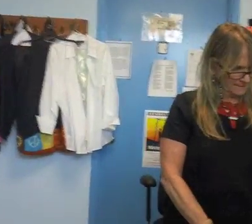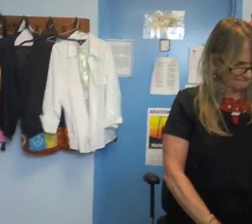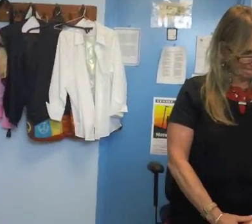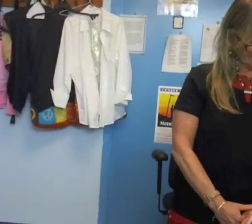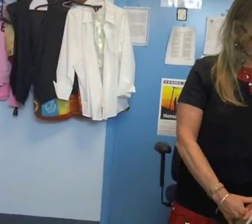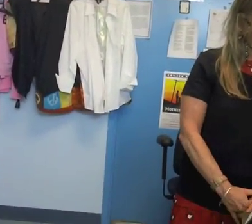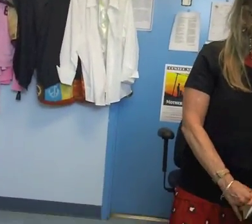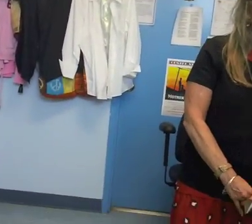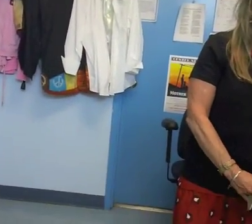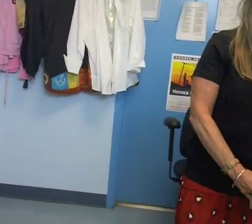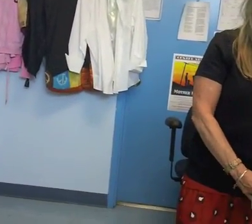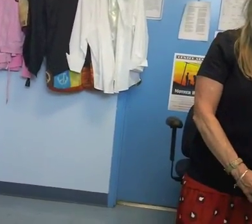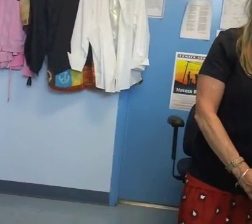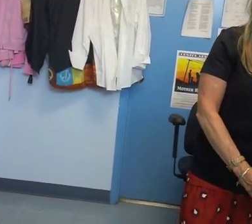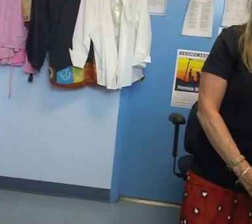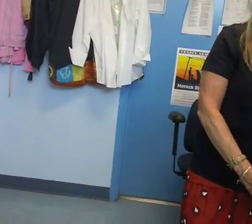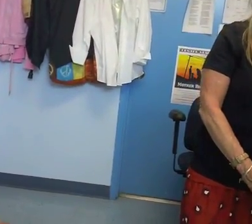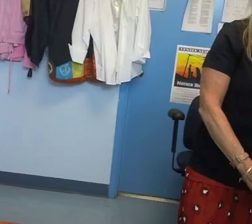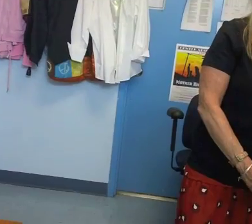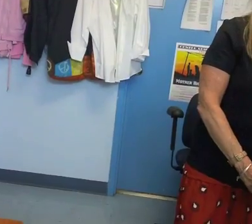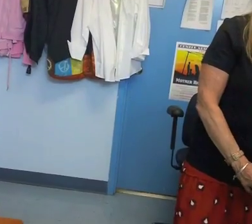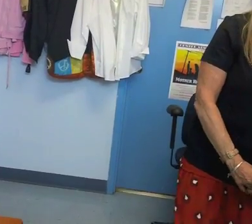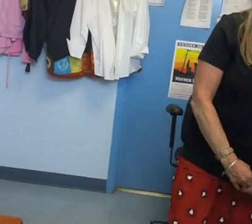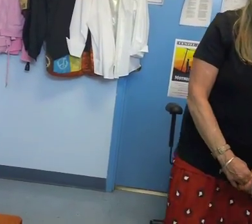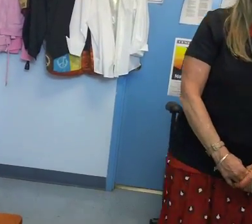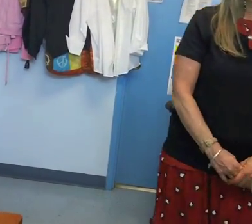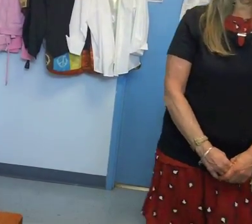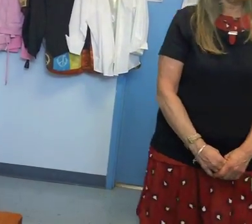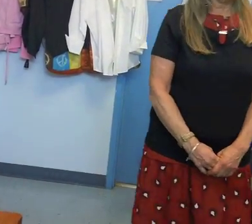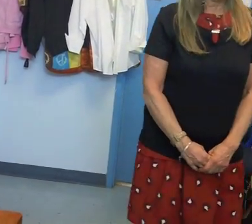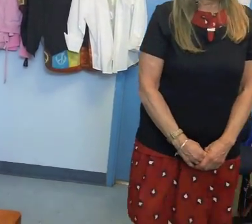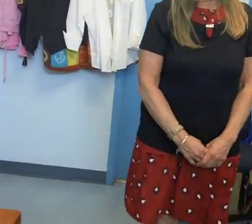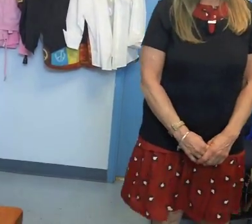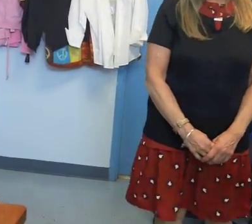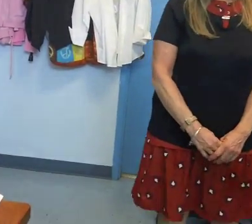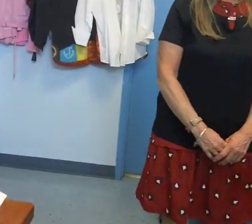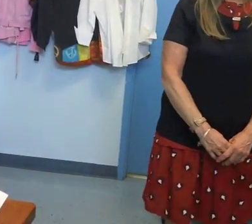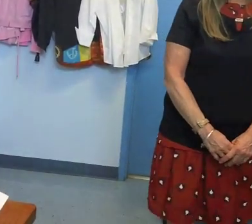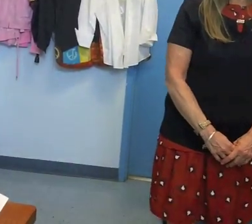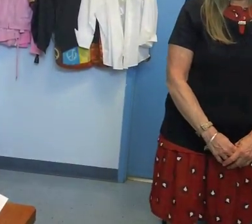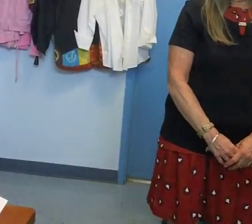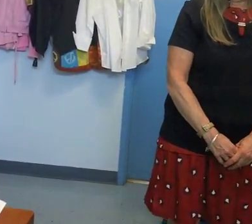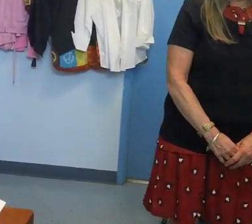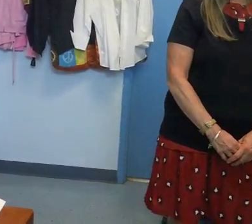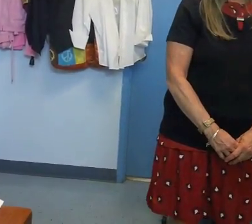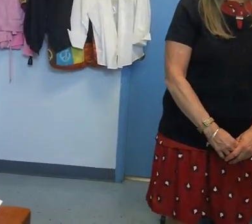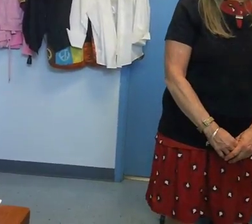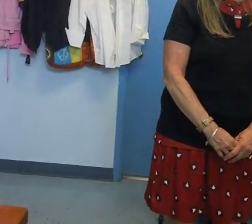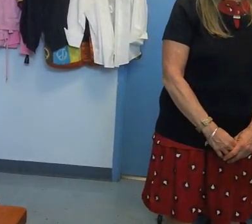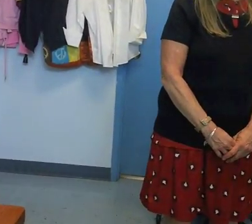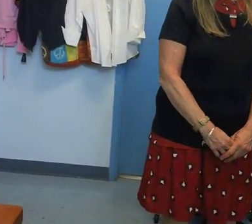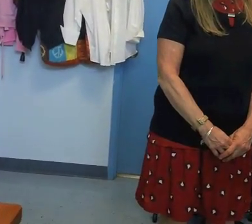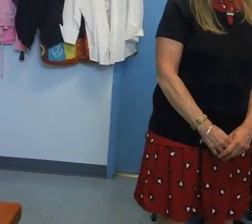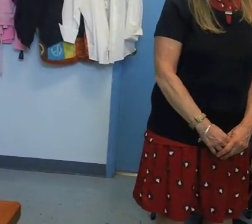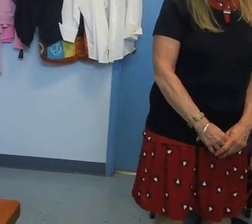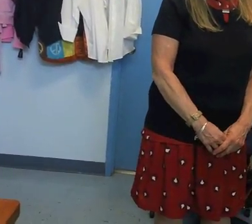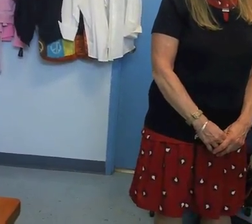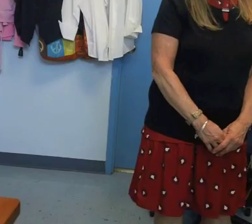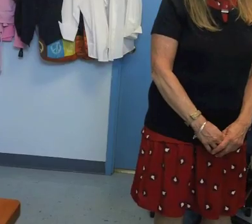page 76 starting at I couldn't leave without saying goodbye through to page 78 I